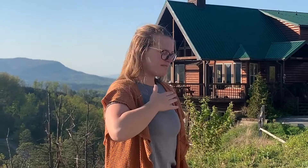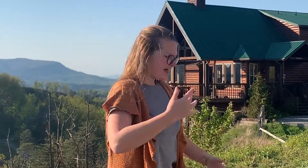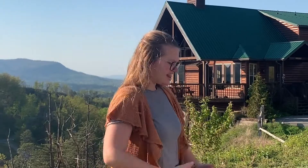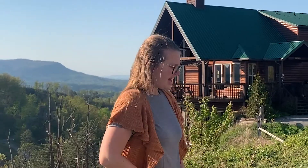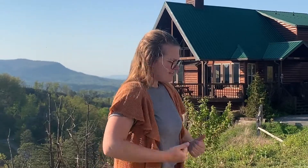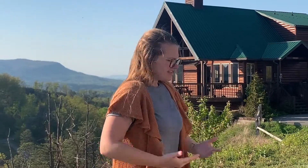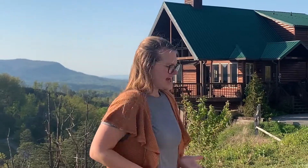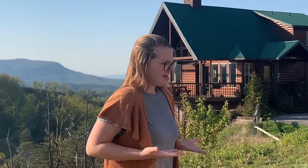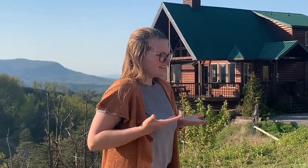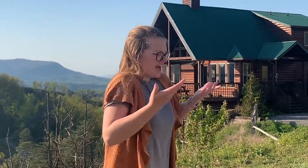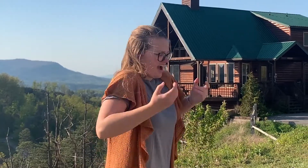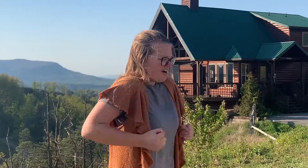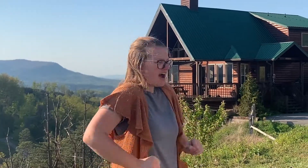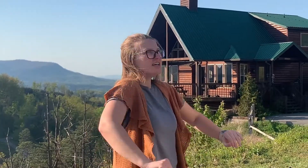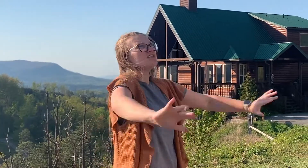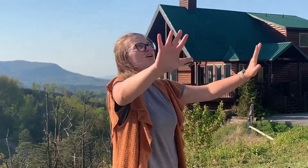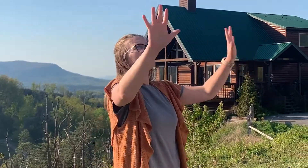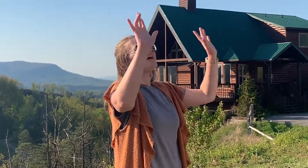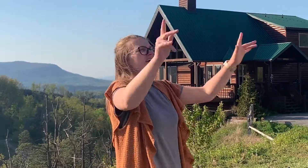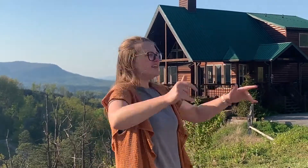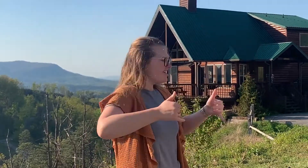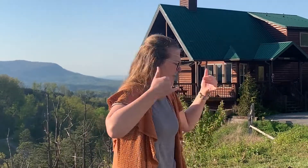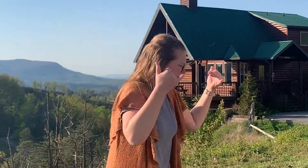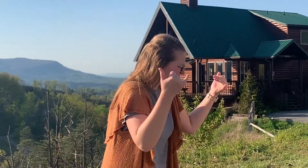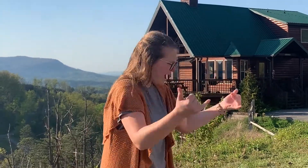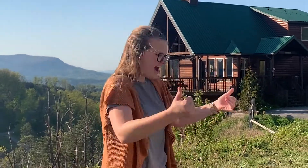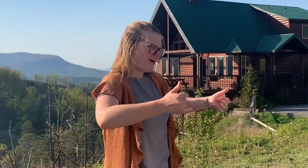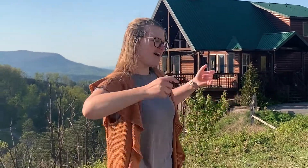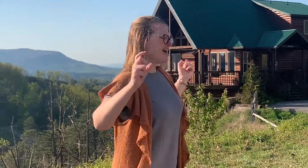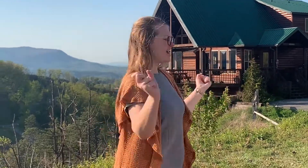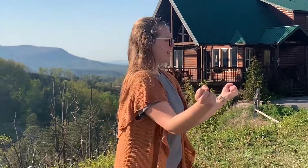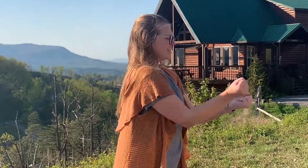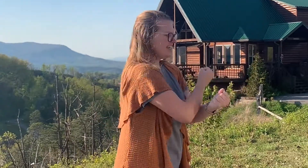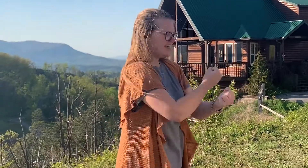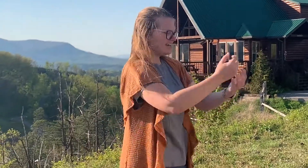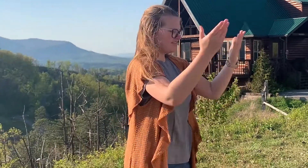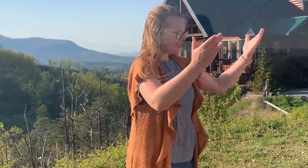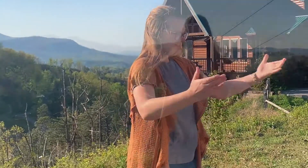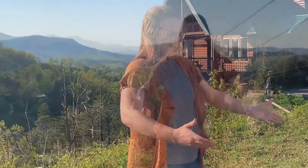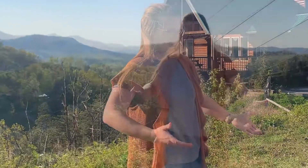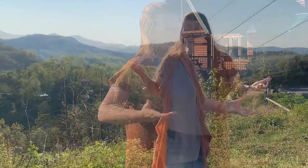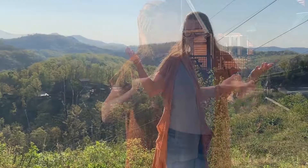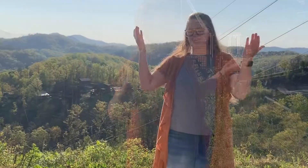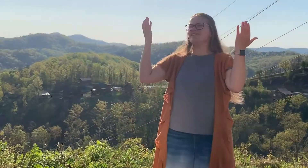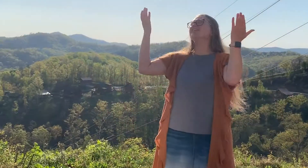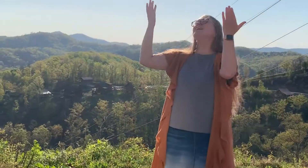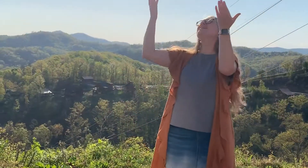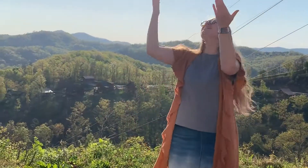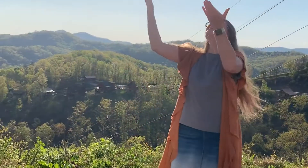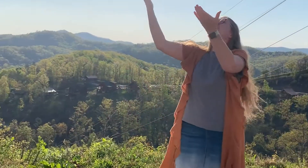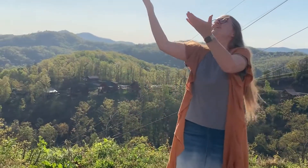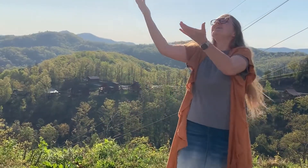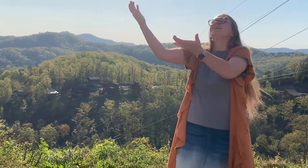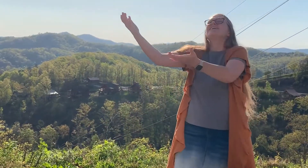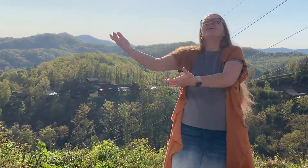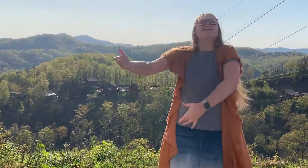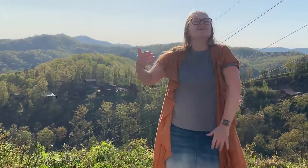life laid down. I surrender now. I give You everything, oh, Lord.